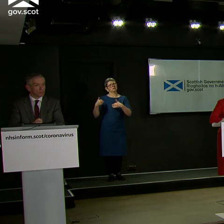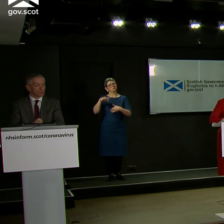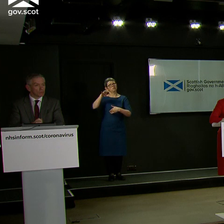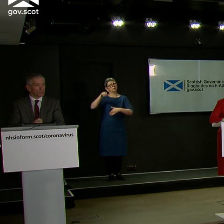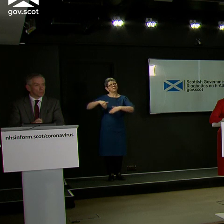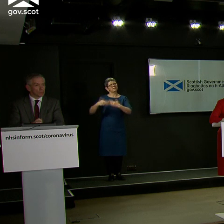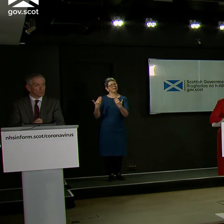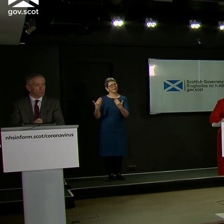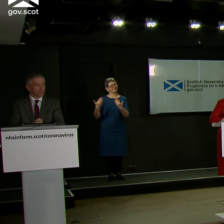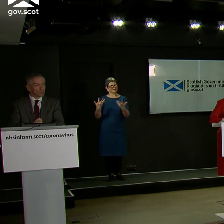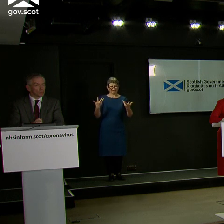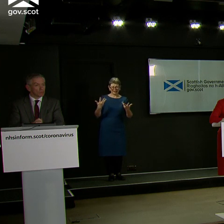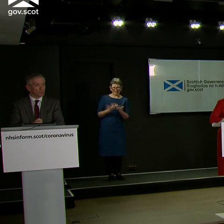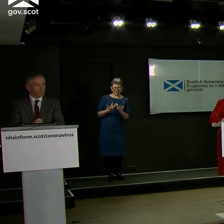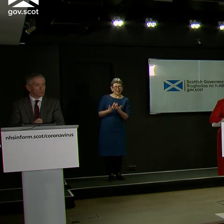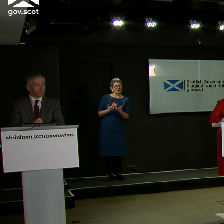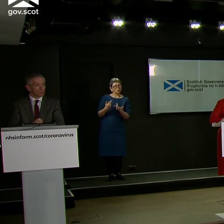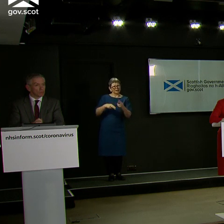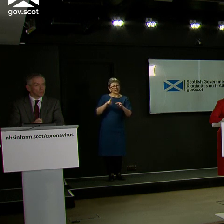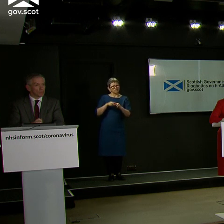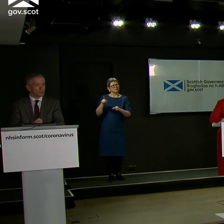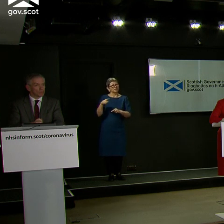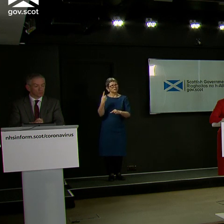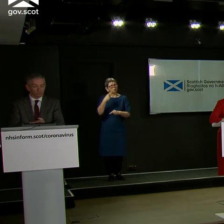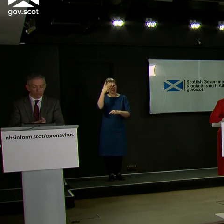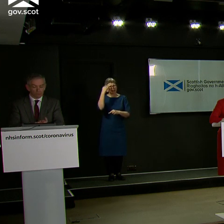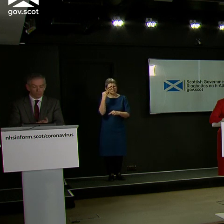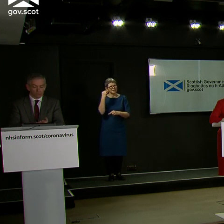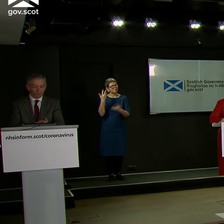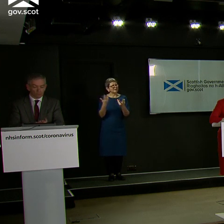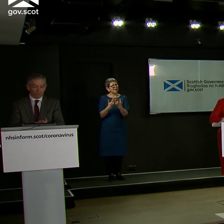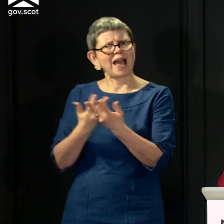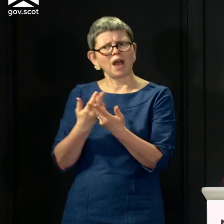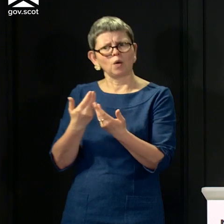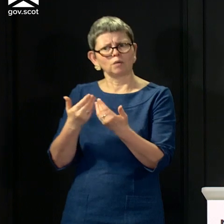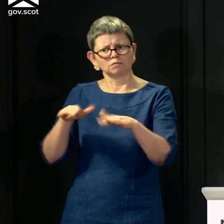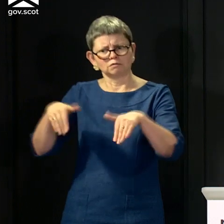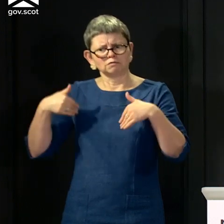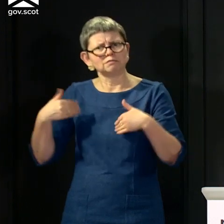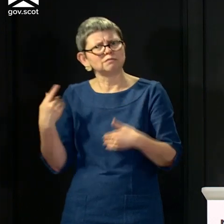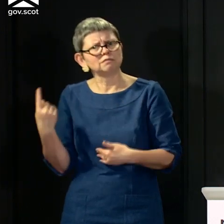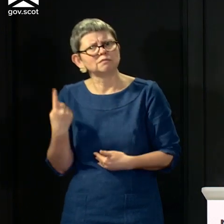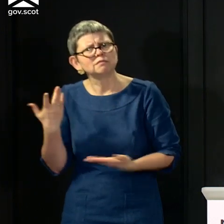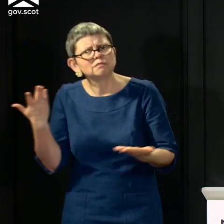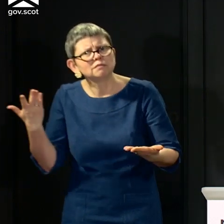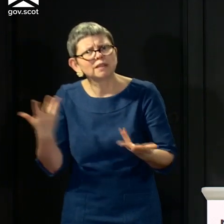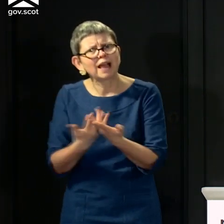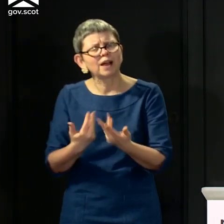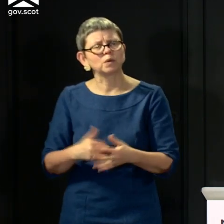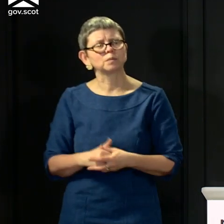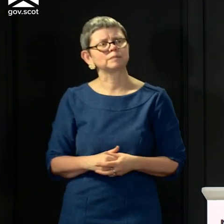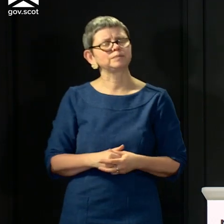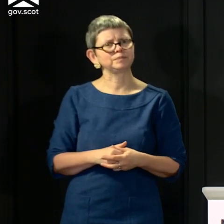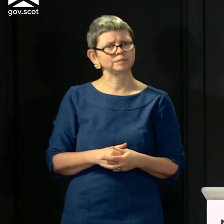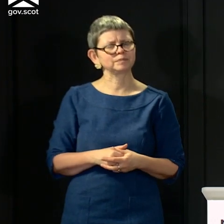home residents who are vulnerable and suffering from conditions such as Alzheimer's? Well, I'll hand over to the Health Secretary, but you've